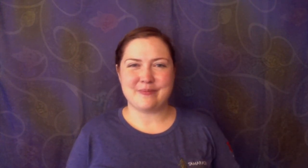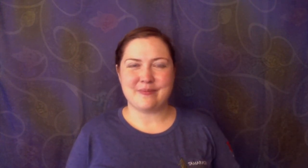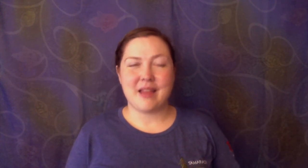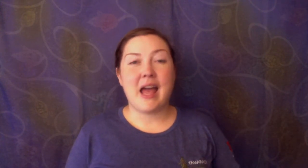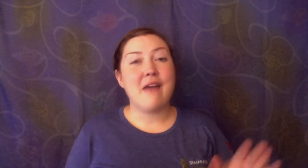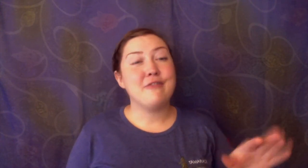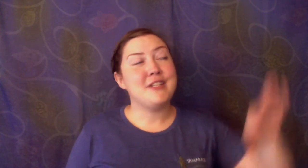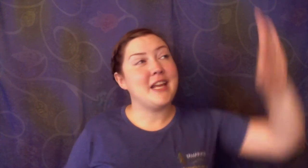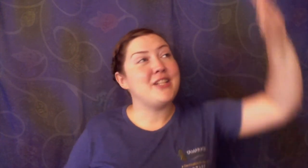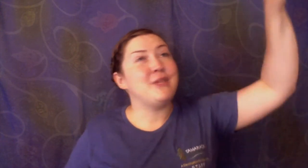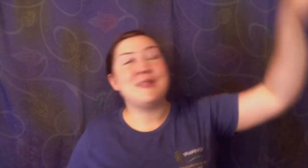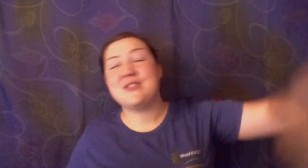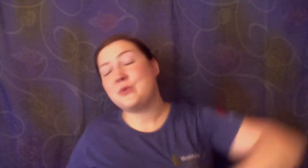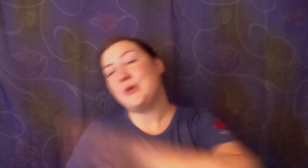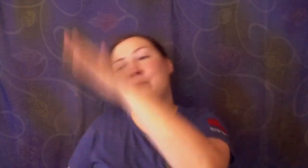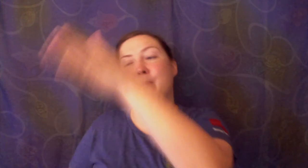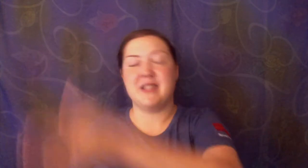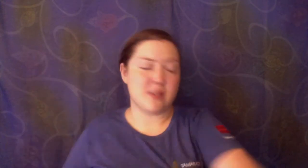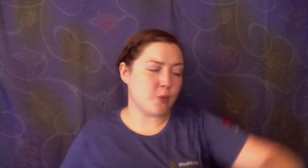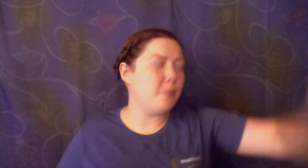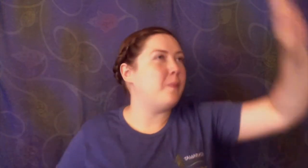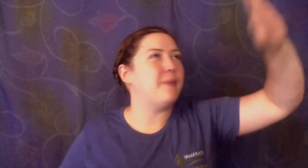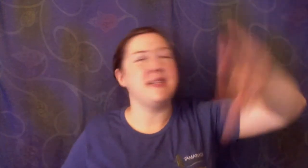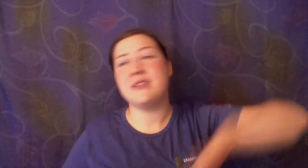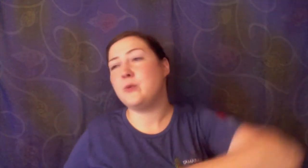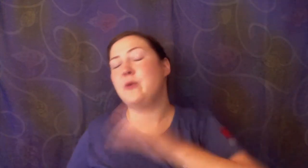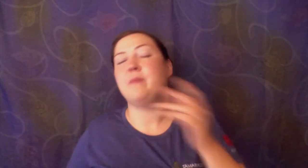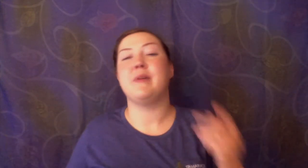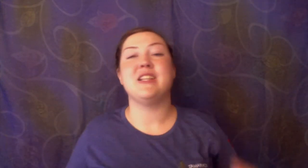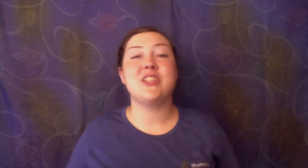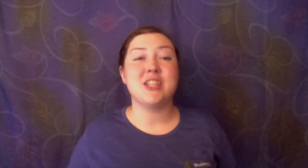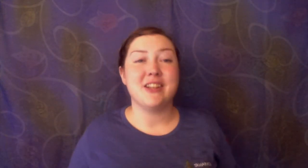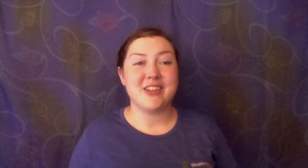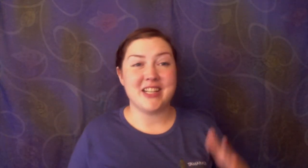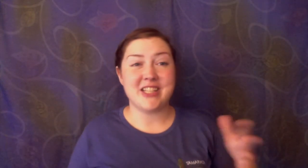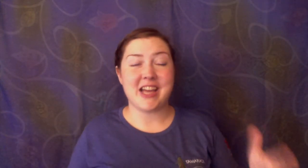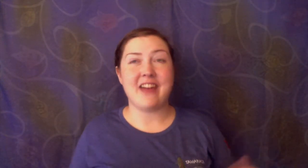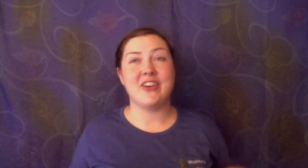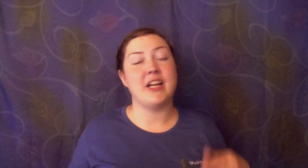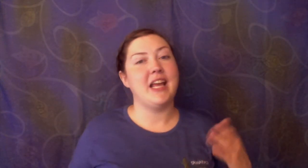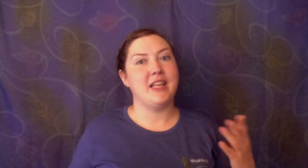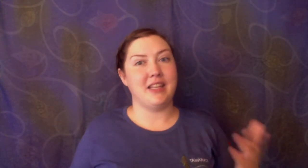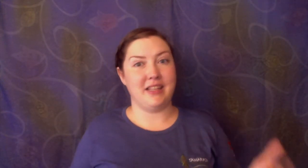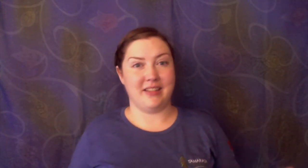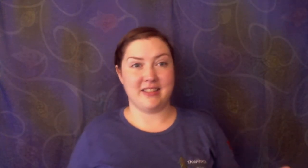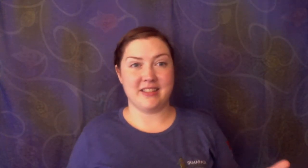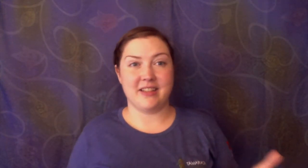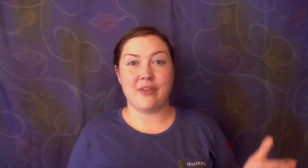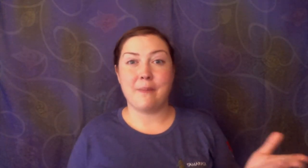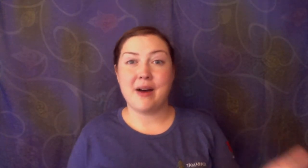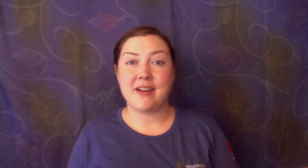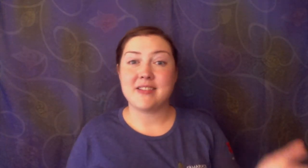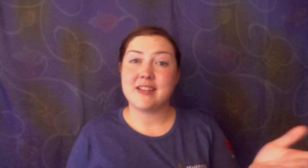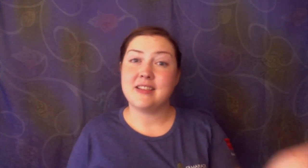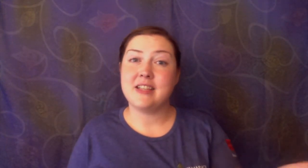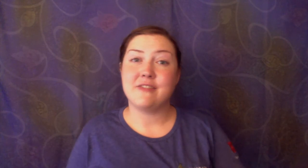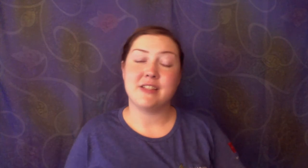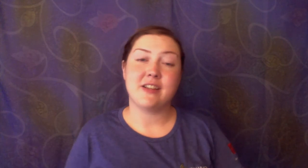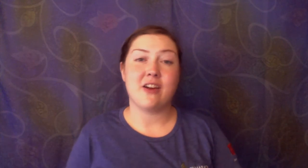Every day she would swoop and swoop and swoop and chitter and chatter and eat the bugs that lived in the garden.